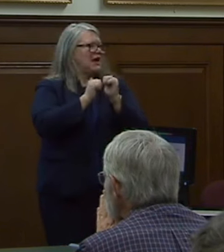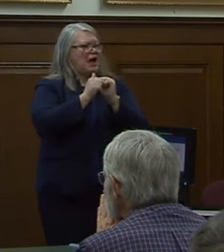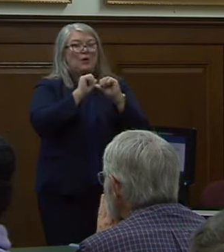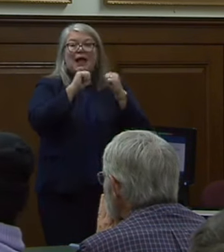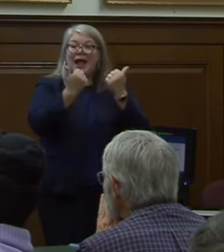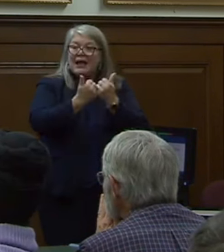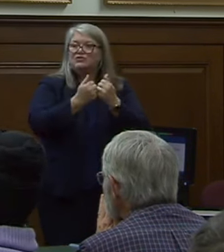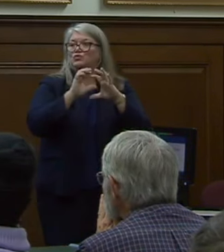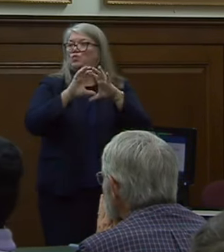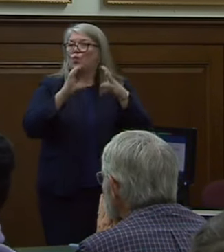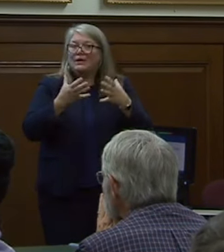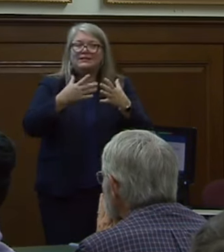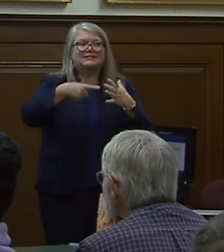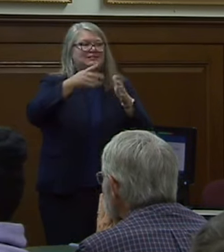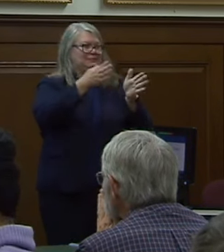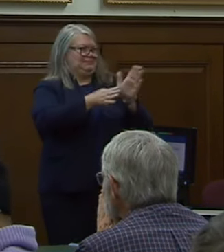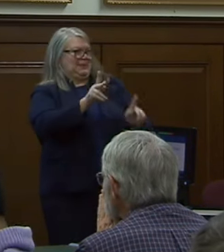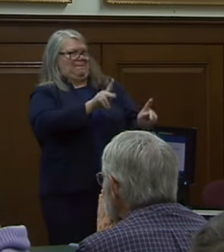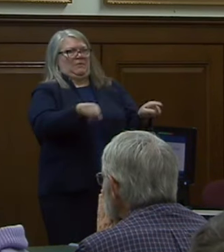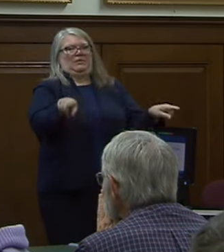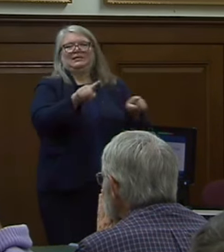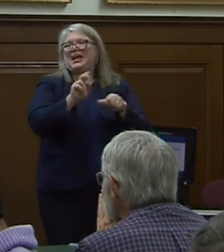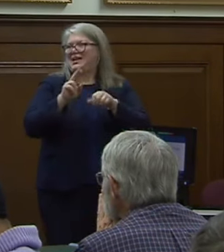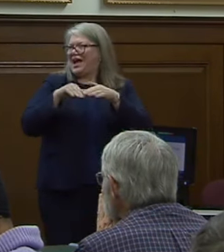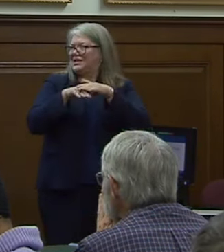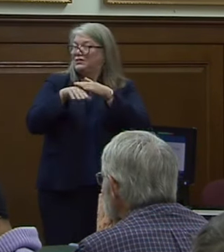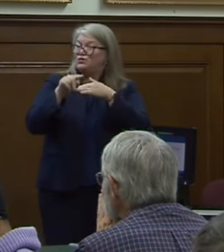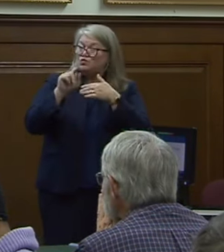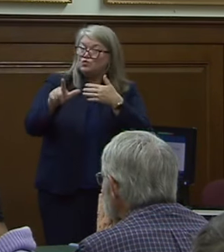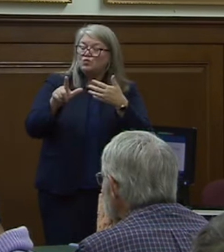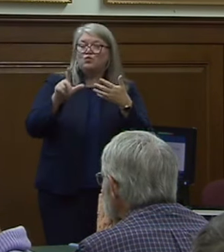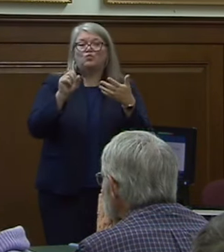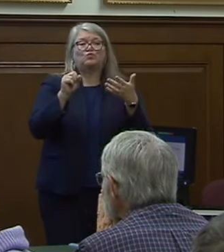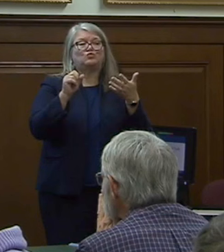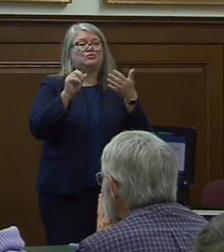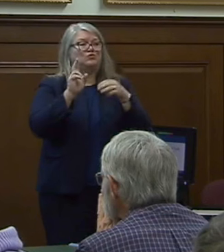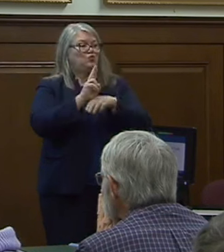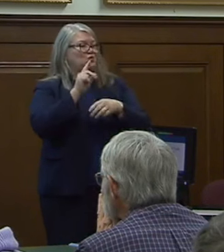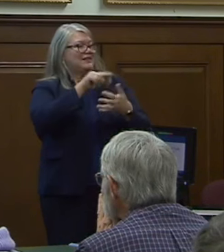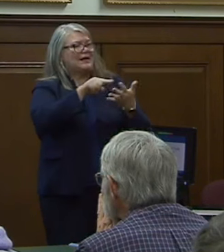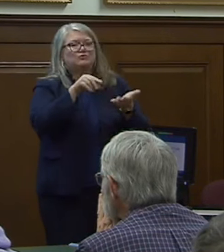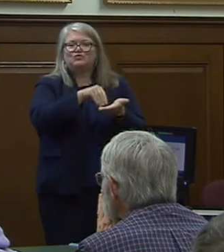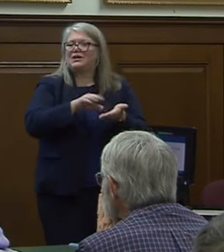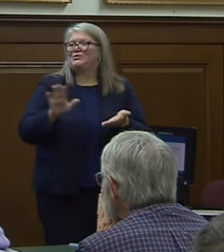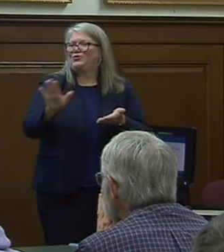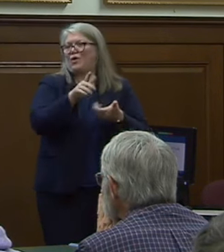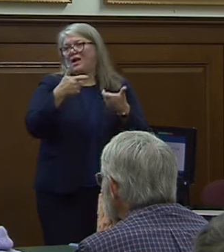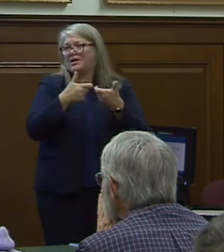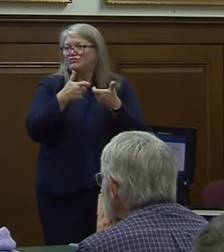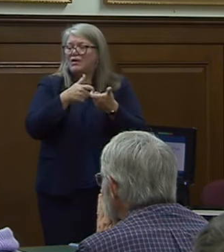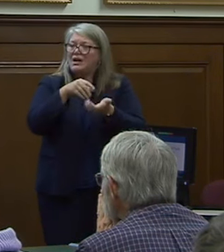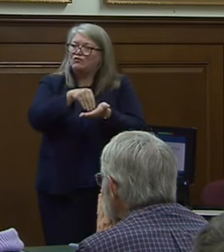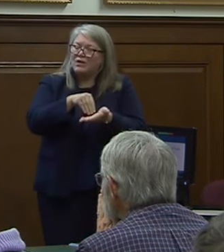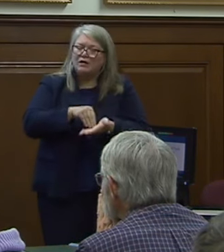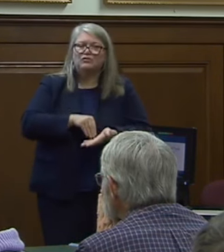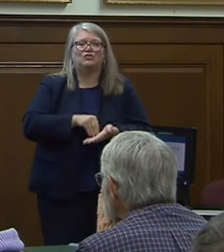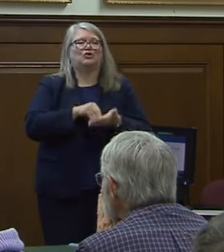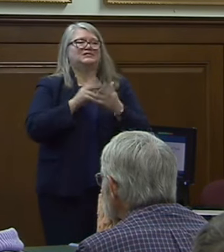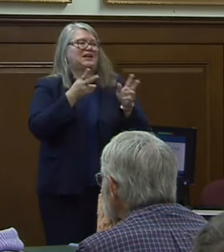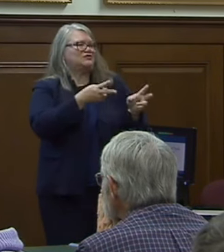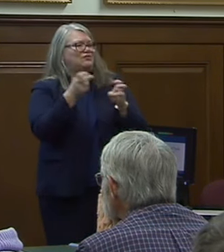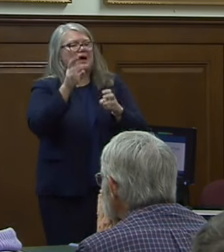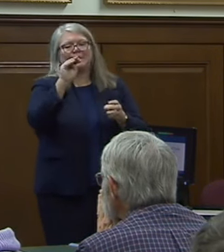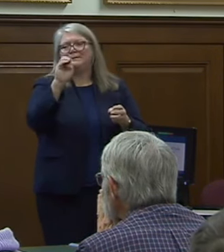and individuals like yourself can use these tools and use those to document your electronic records and extract